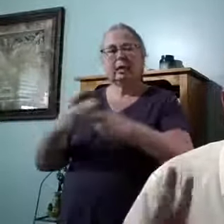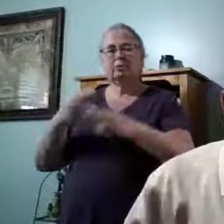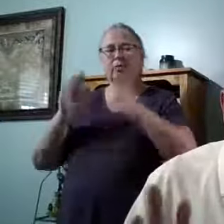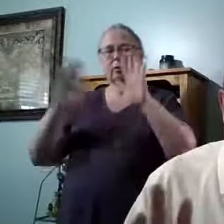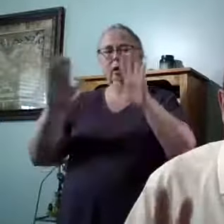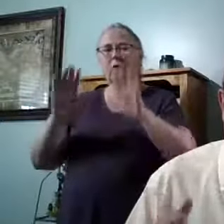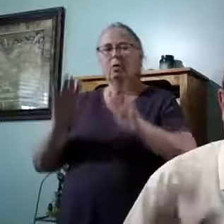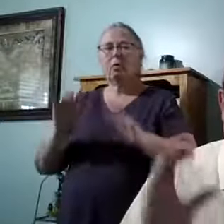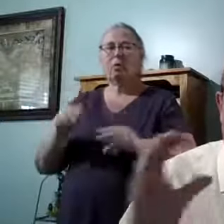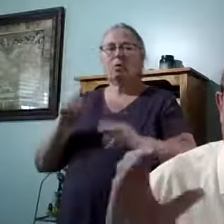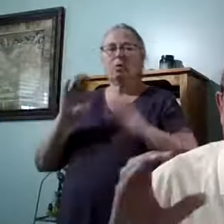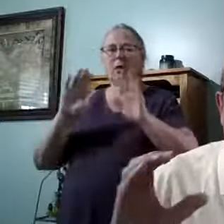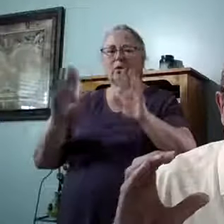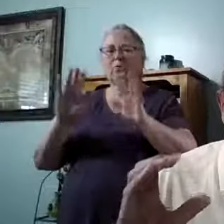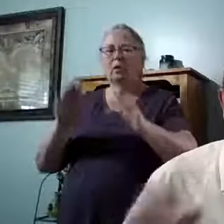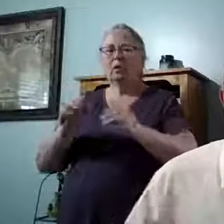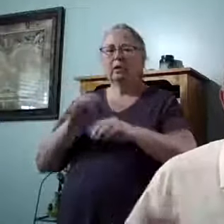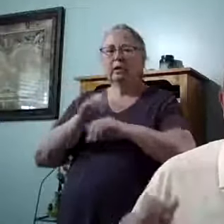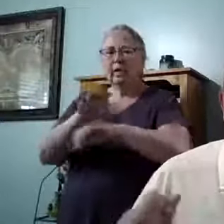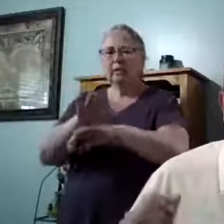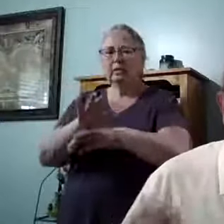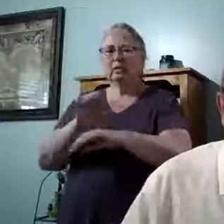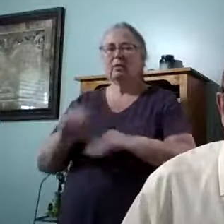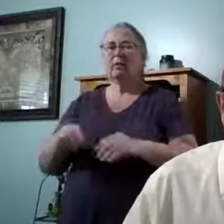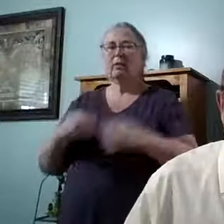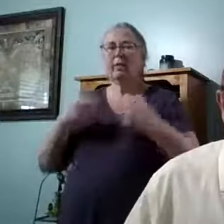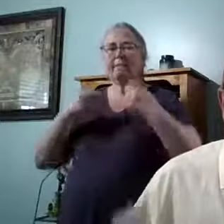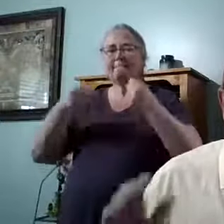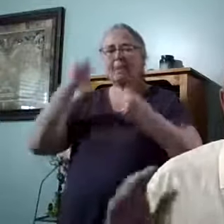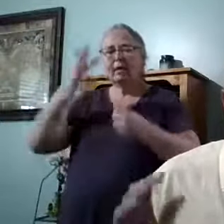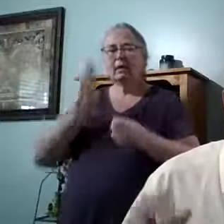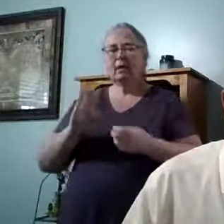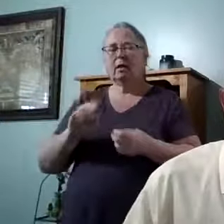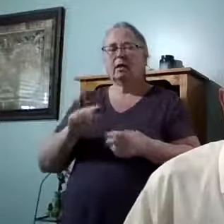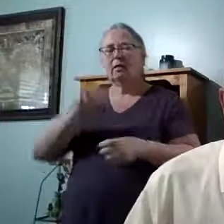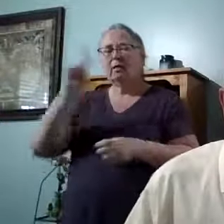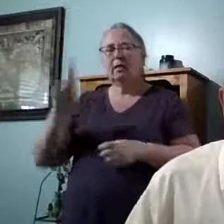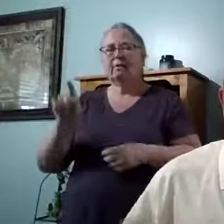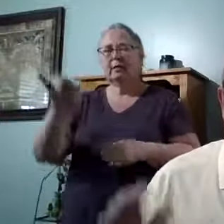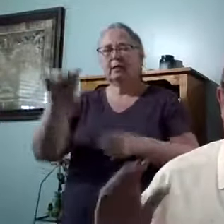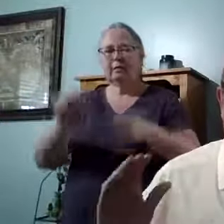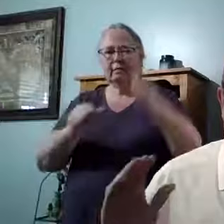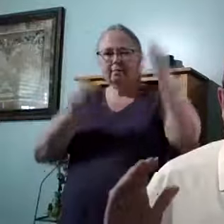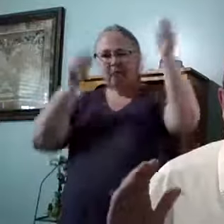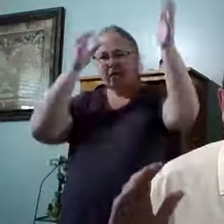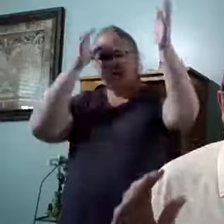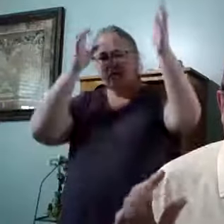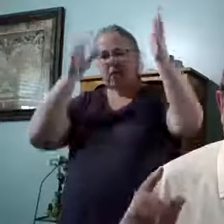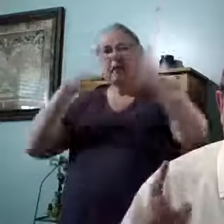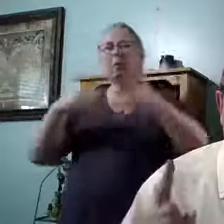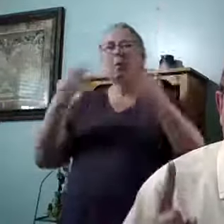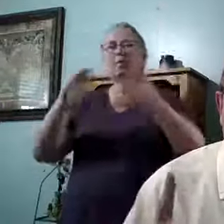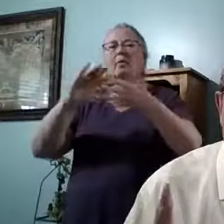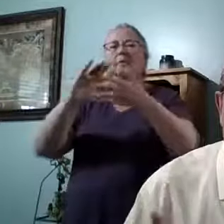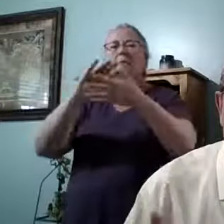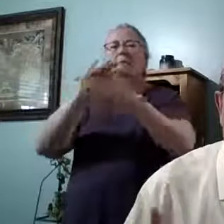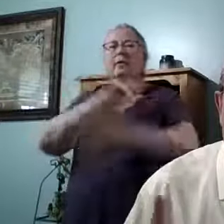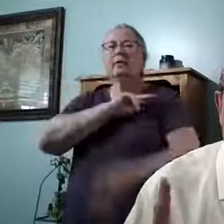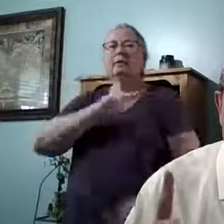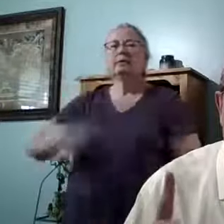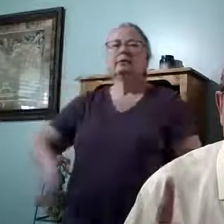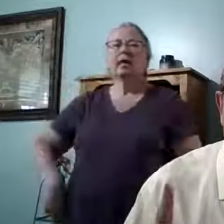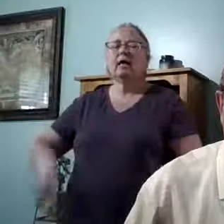Wonderful Counselor, the Mighty God, the Everlasting Father and what? The